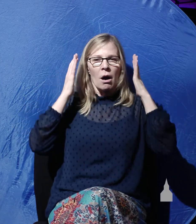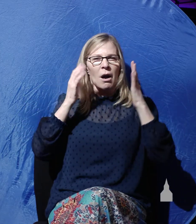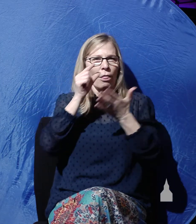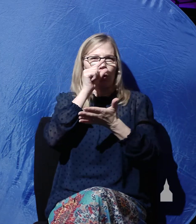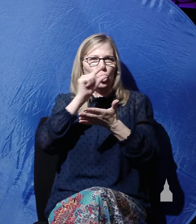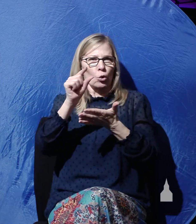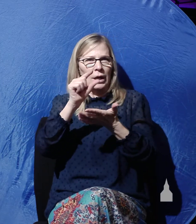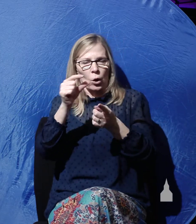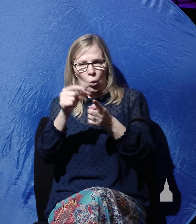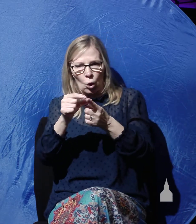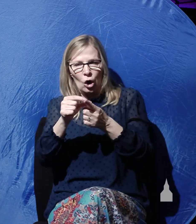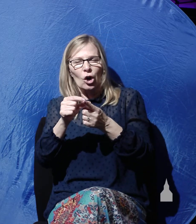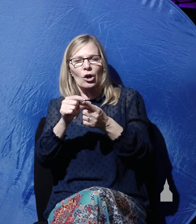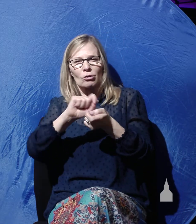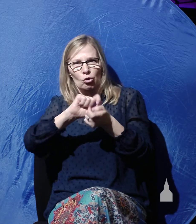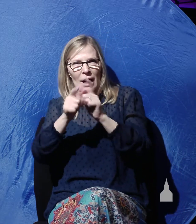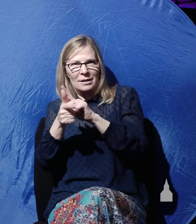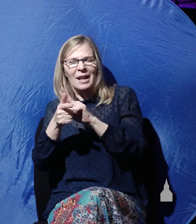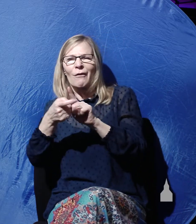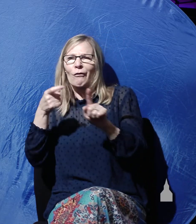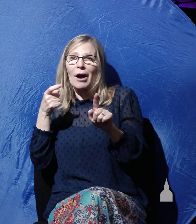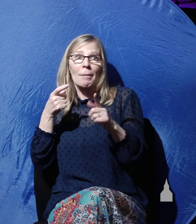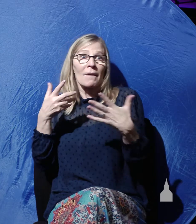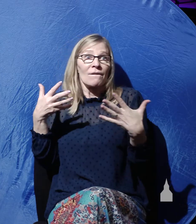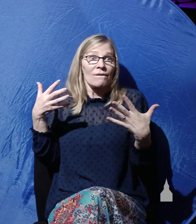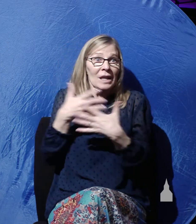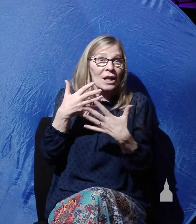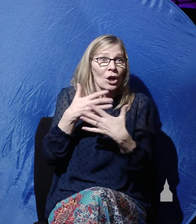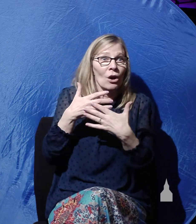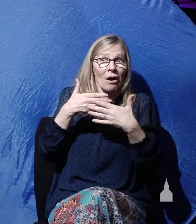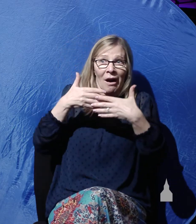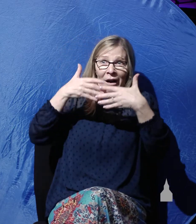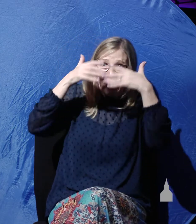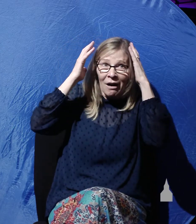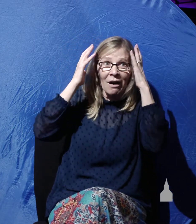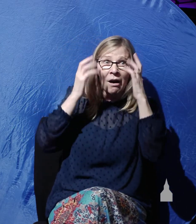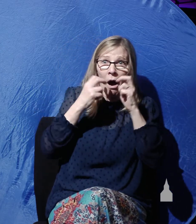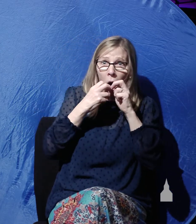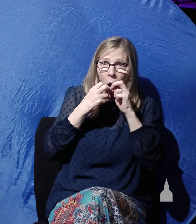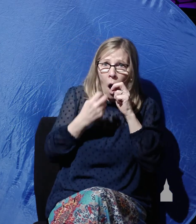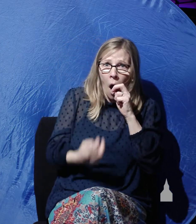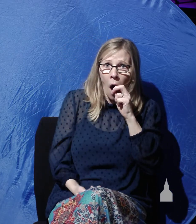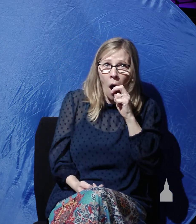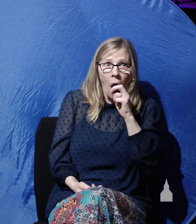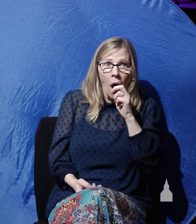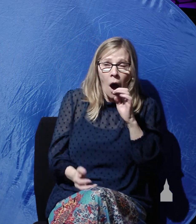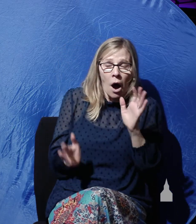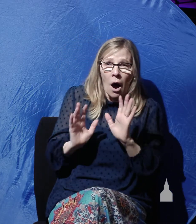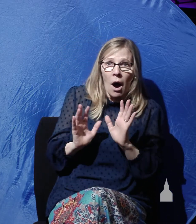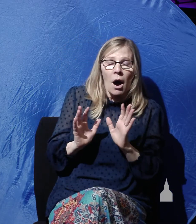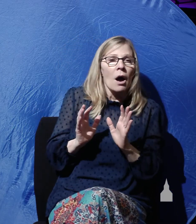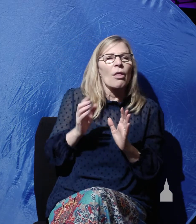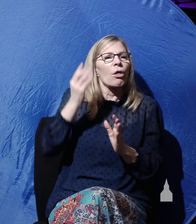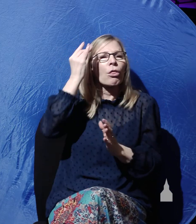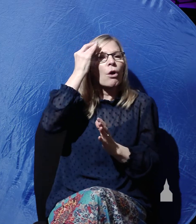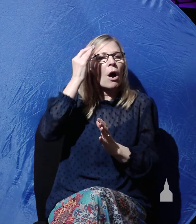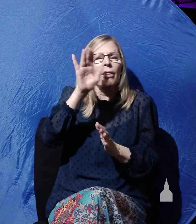of fear, of distress, of terror, of awe. In other words, the thought is these poor women were